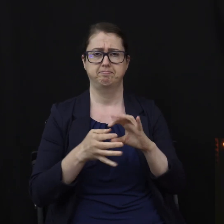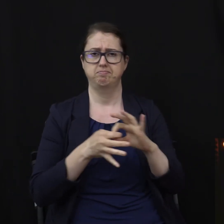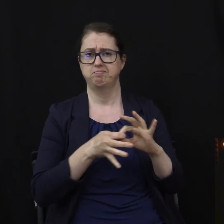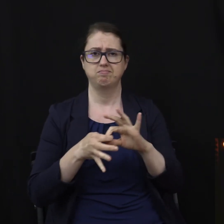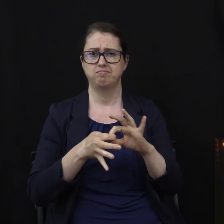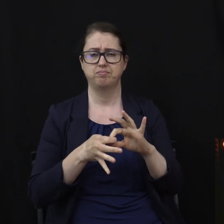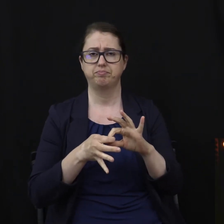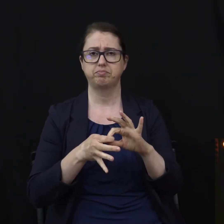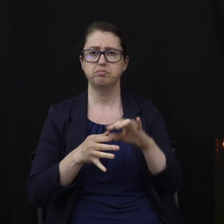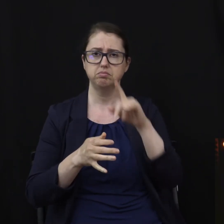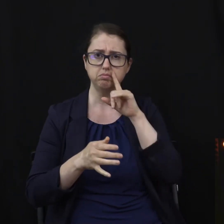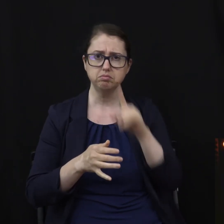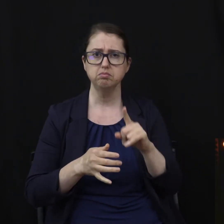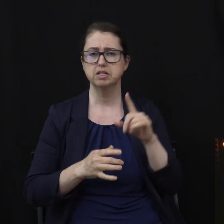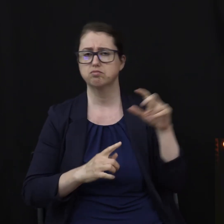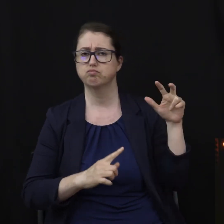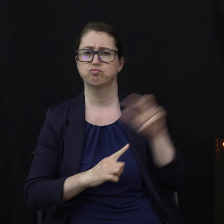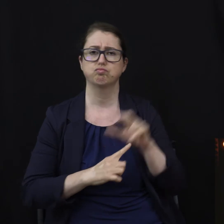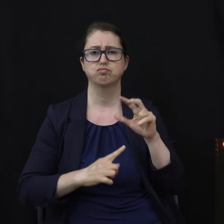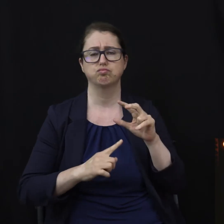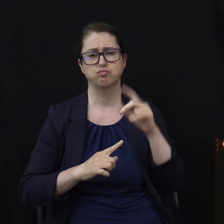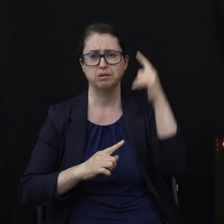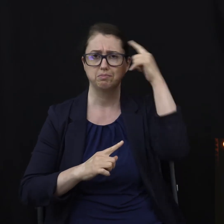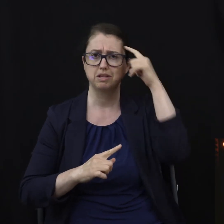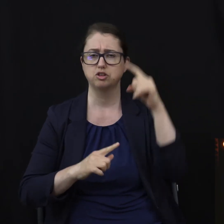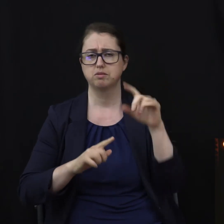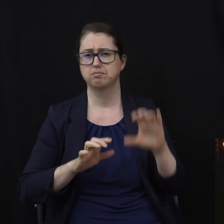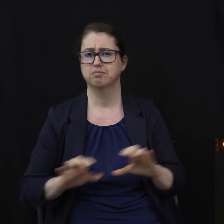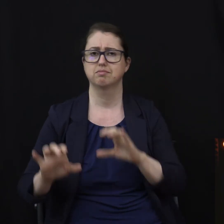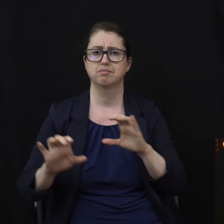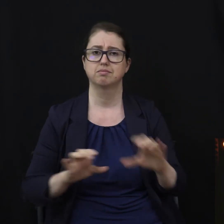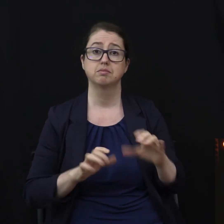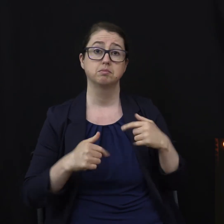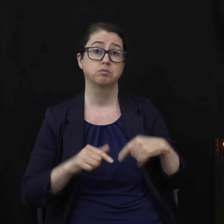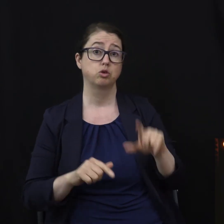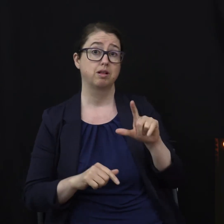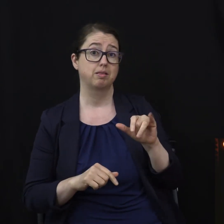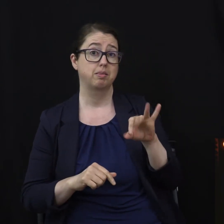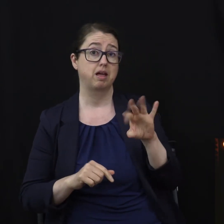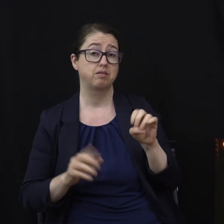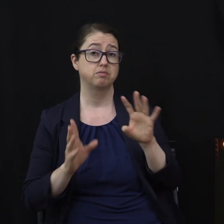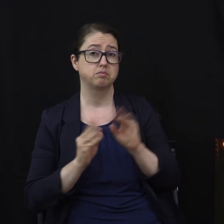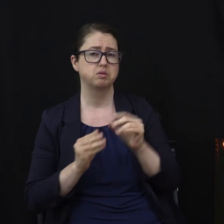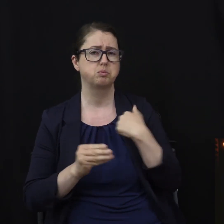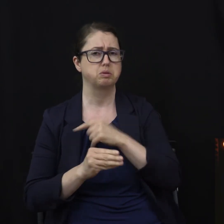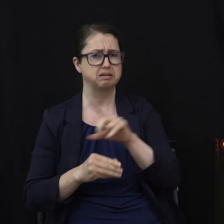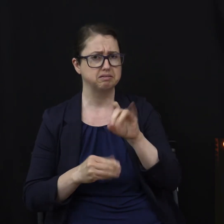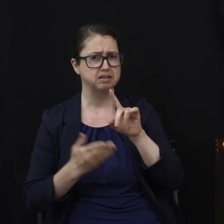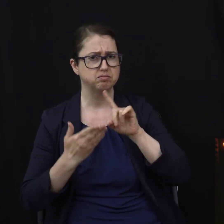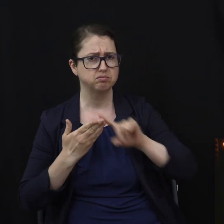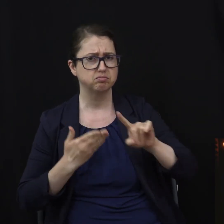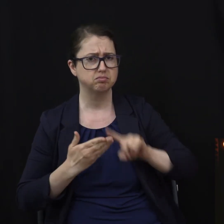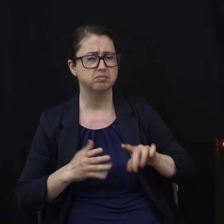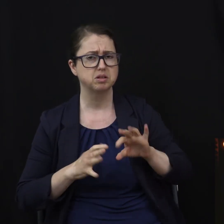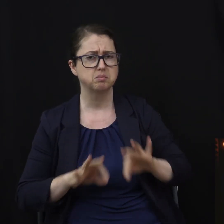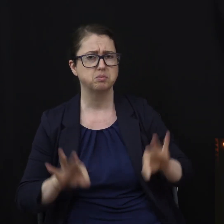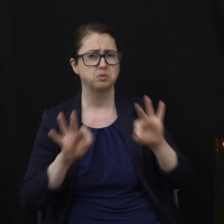performance. During our live seminar, we have spent time looking into the importance of mental health,